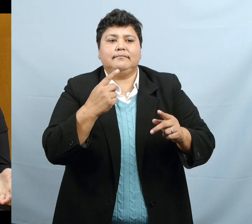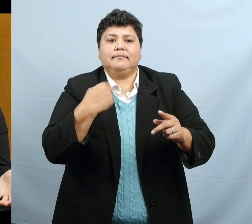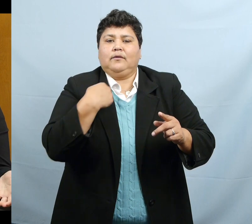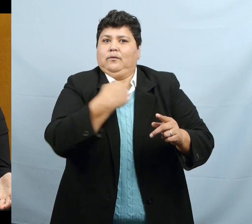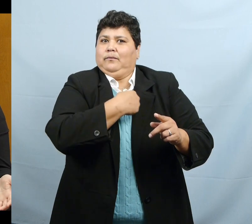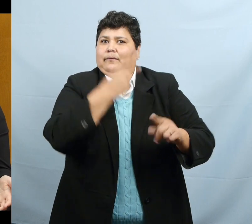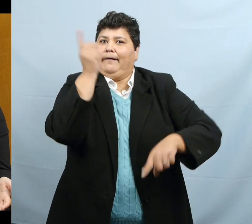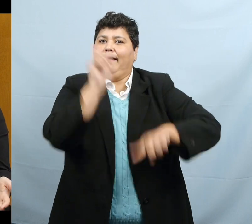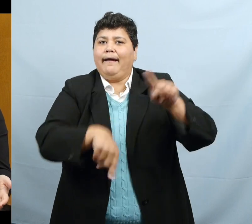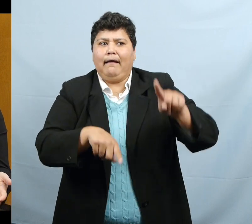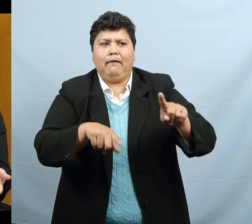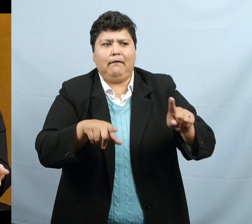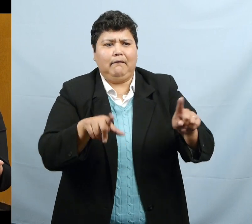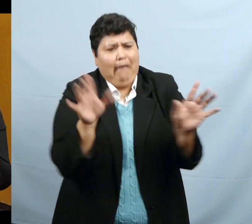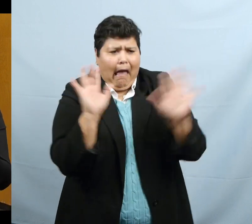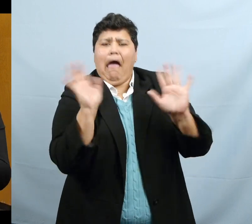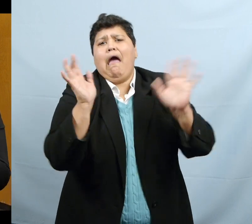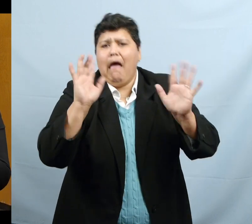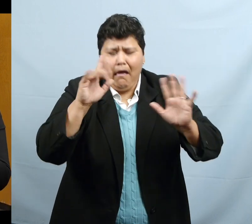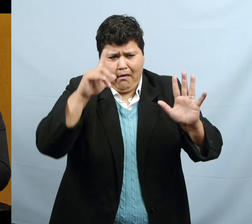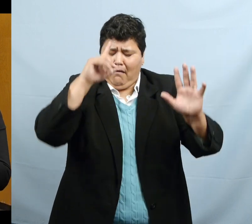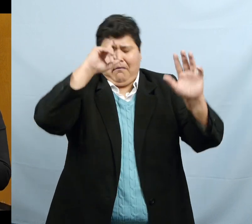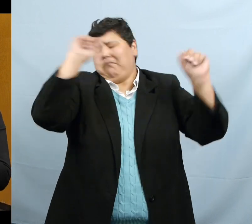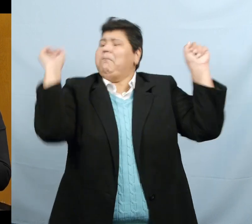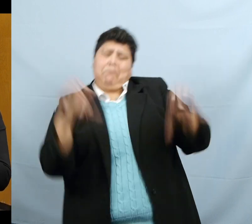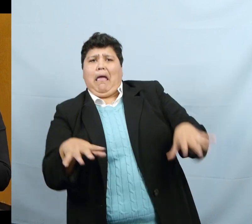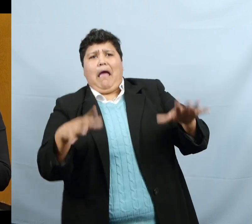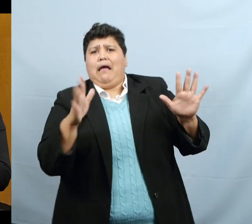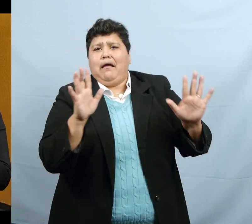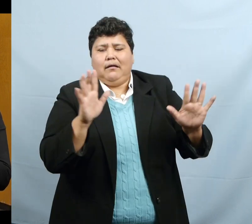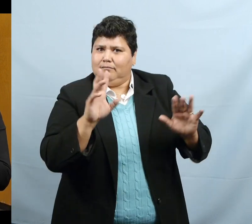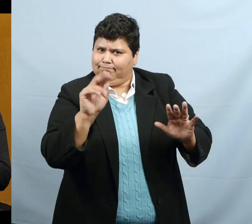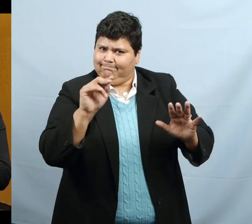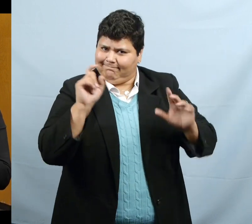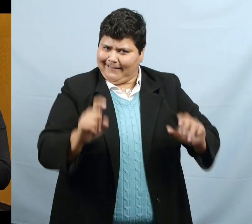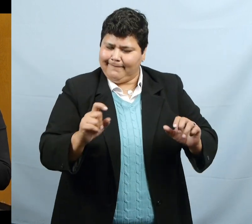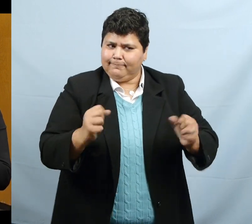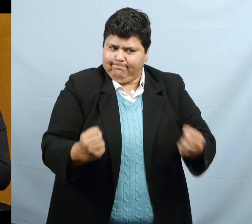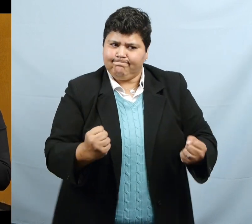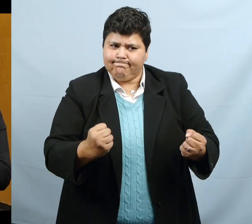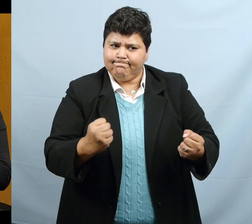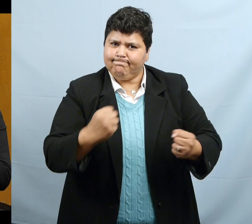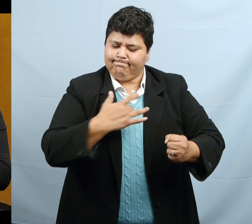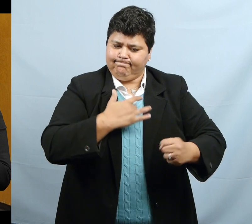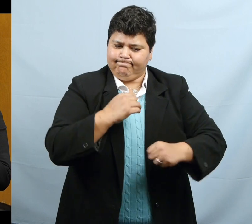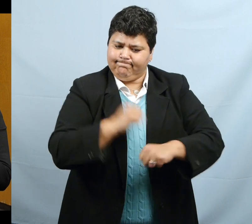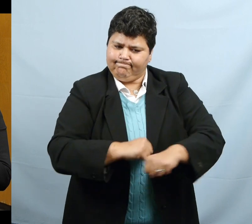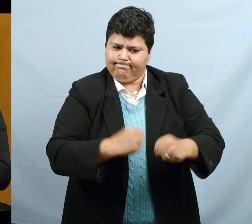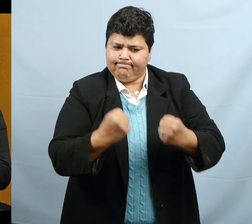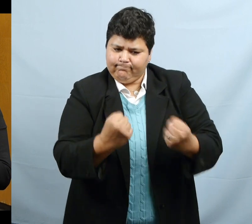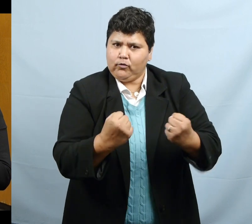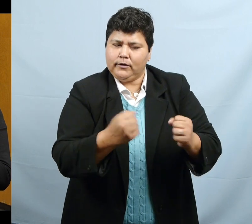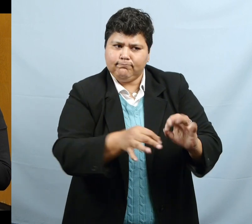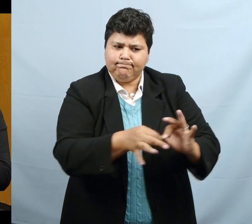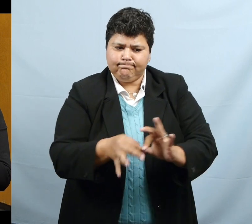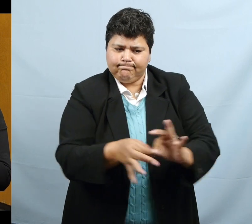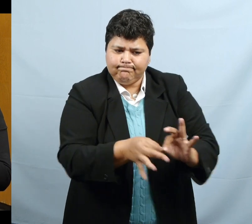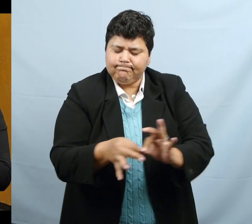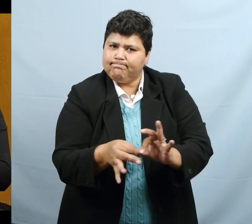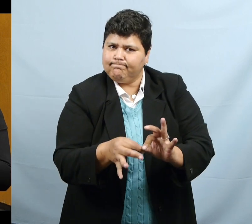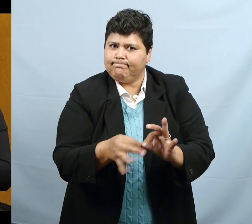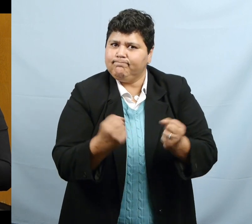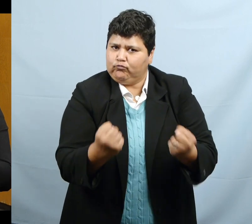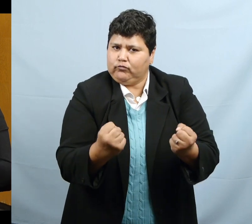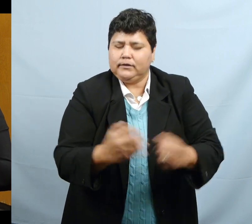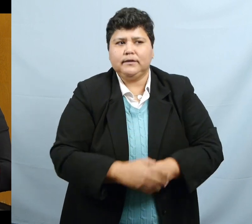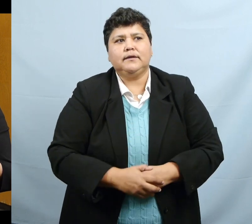pass out because I saw something. Or you know. You need to keep it together. And also as a trilingual